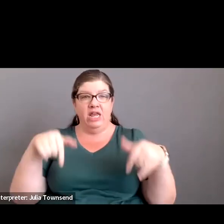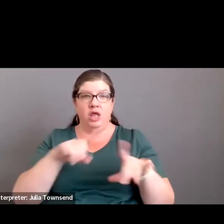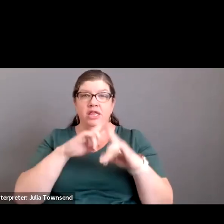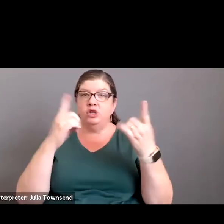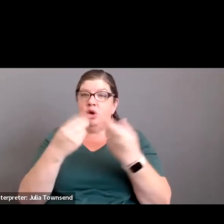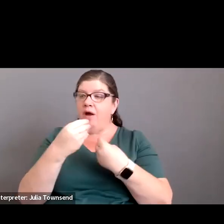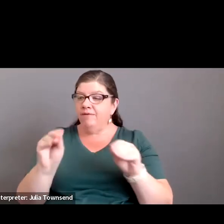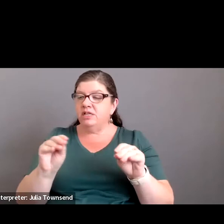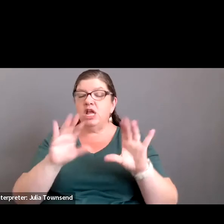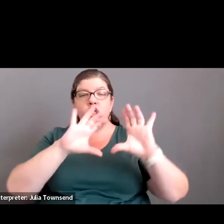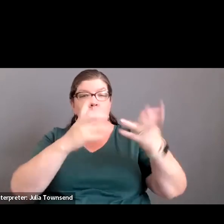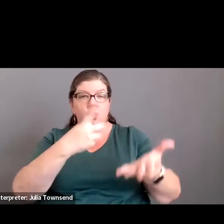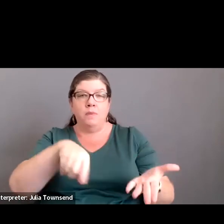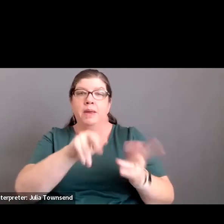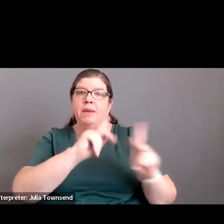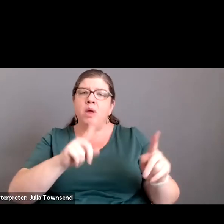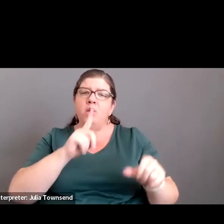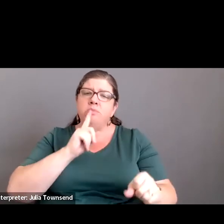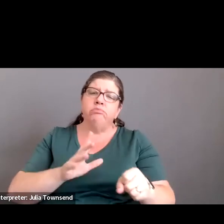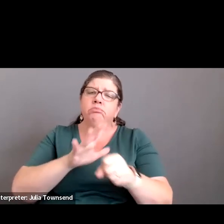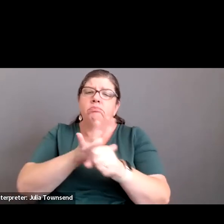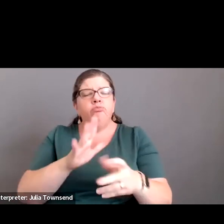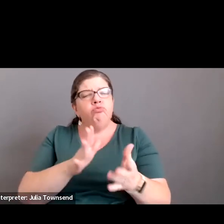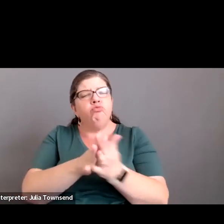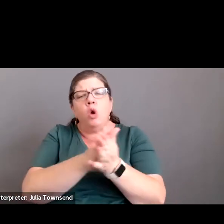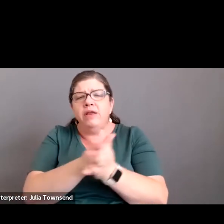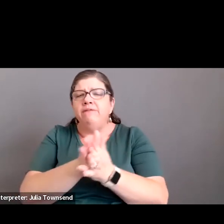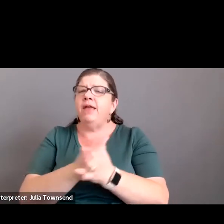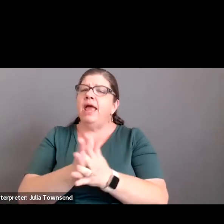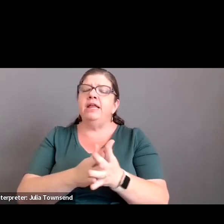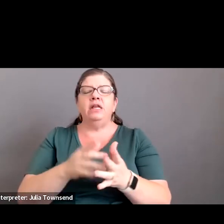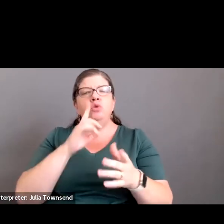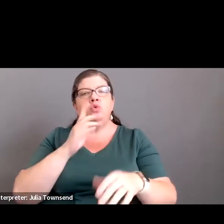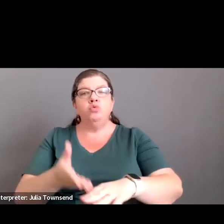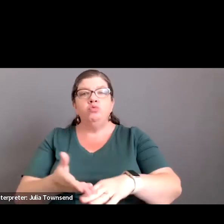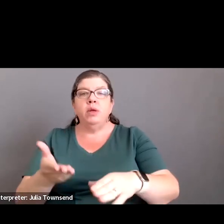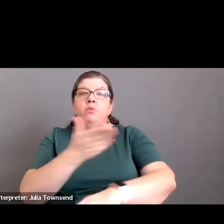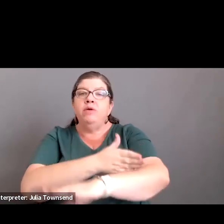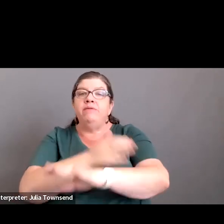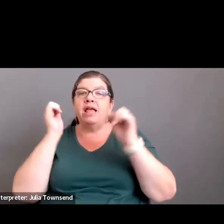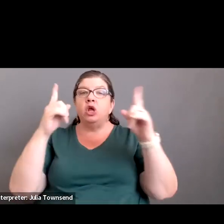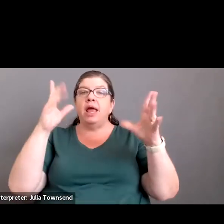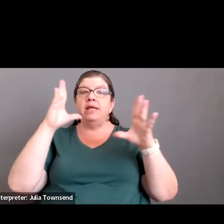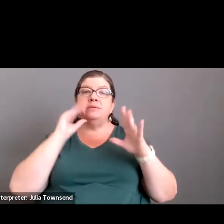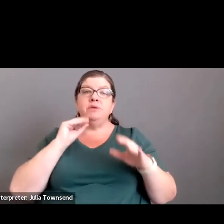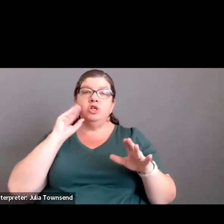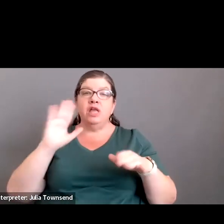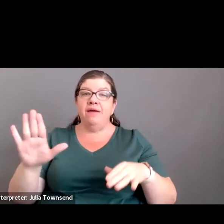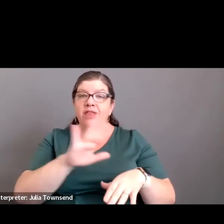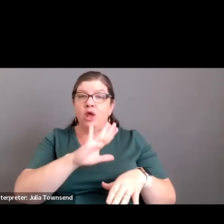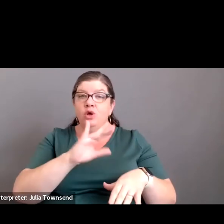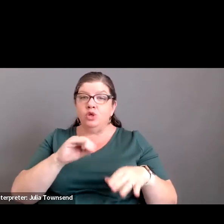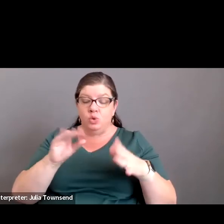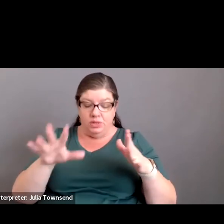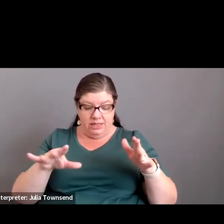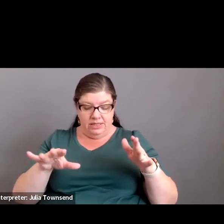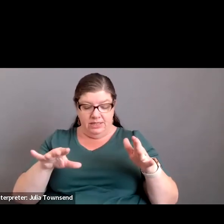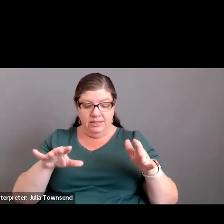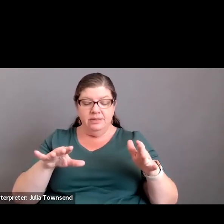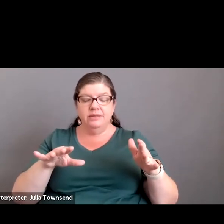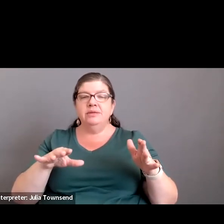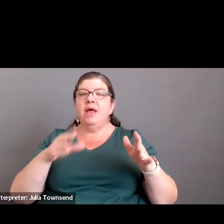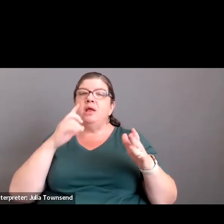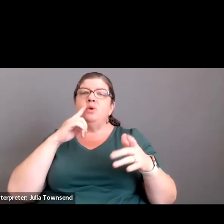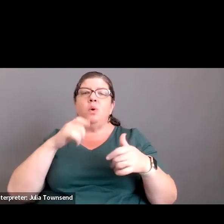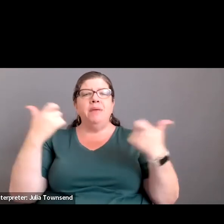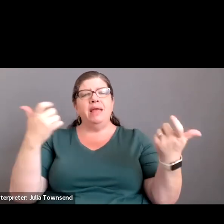of parents who are very dedicated, very motivated in improving the educational experience of their students. So I